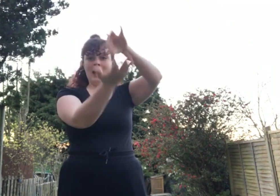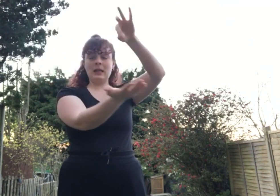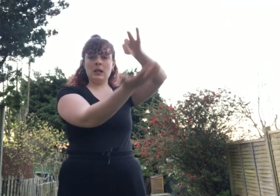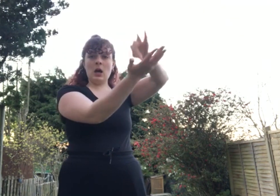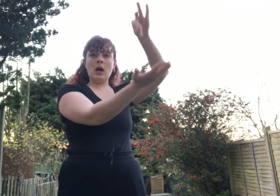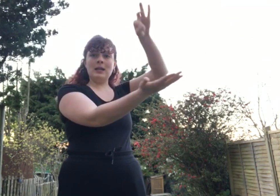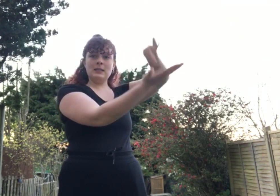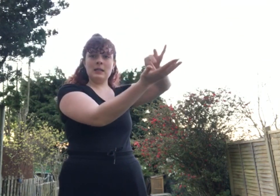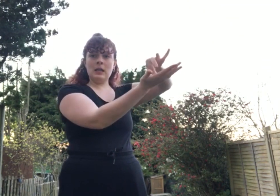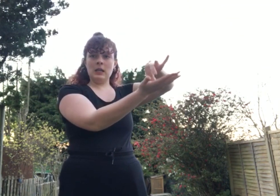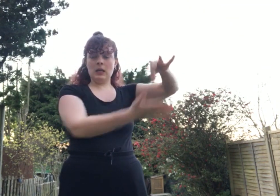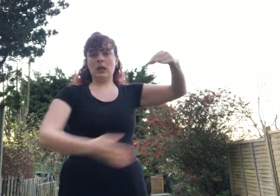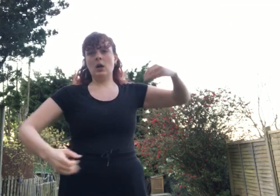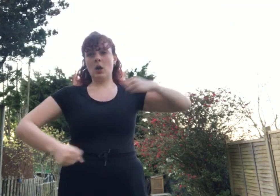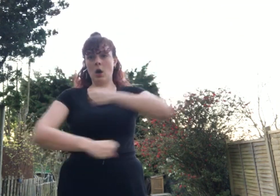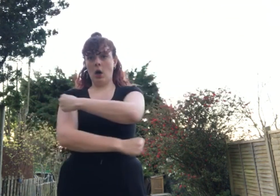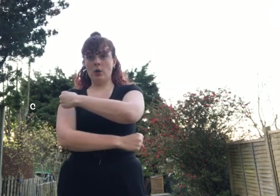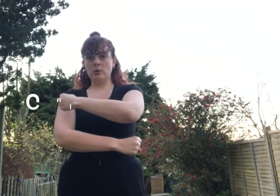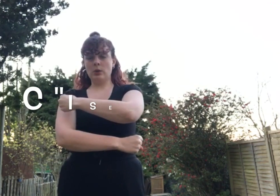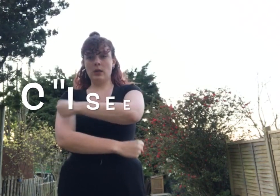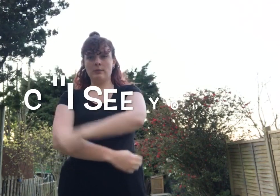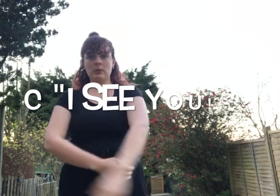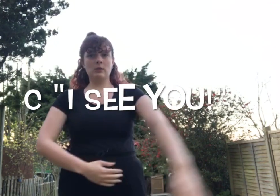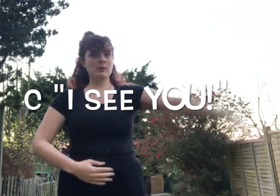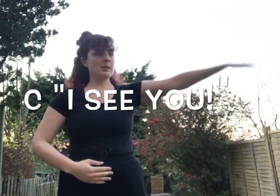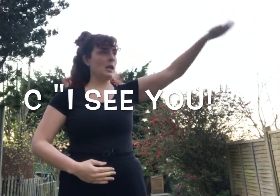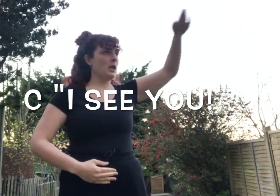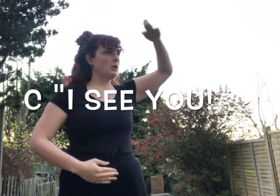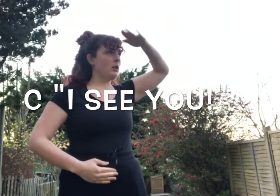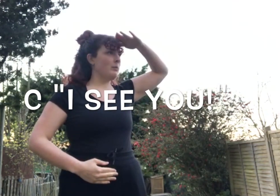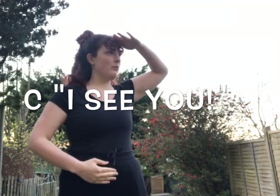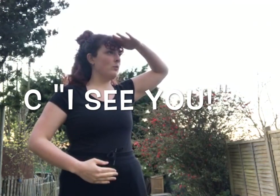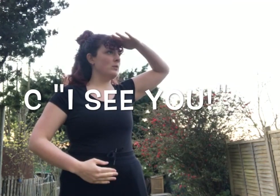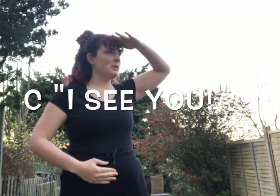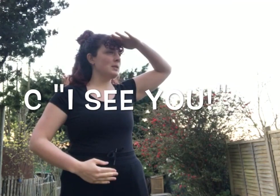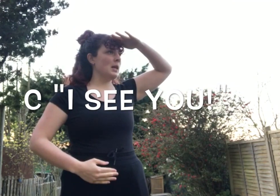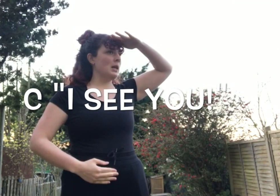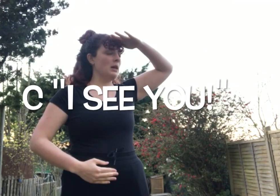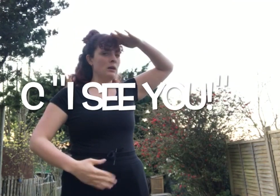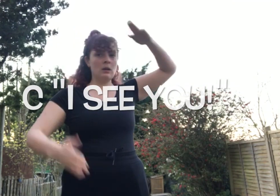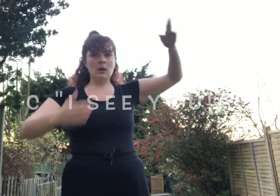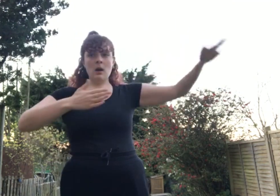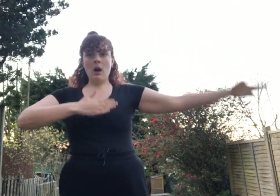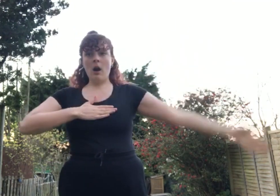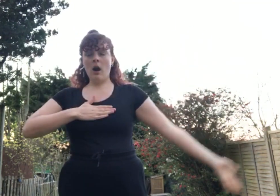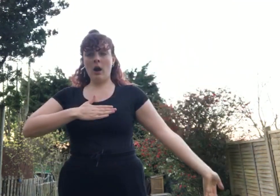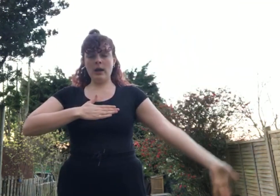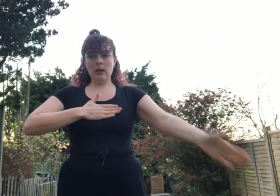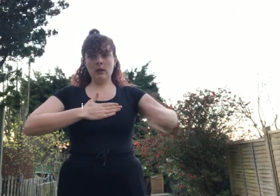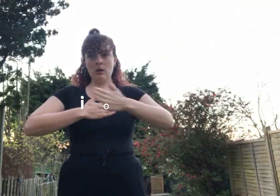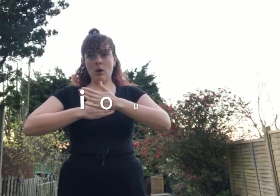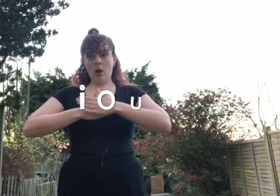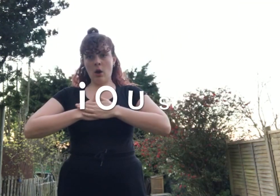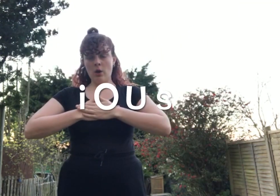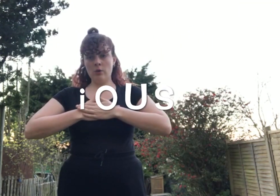L, I, D, O. And then we do C, like before. C, I, O,